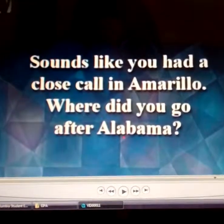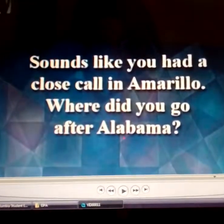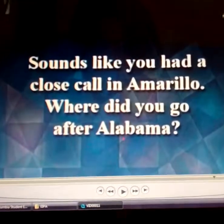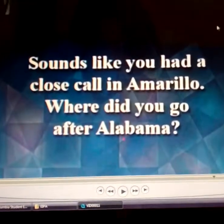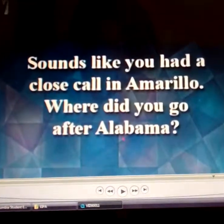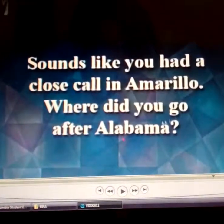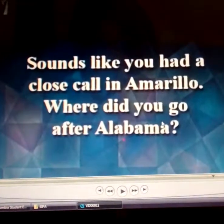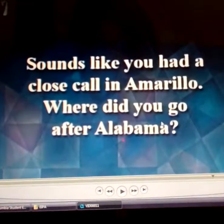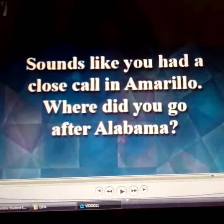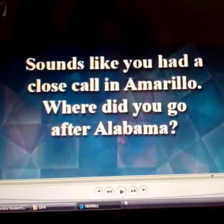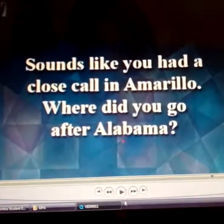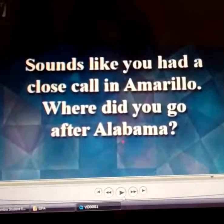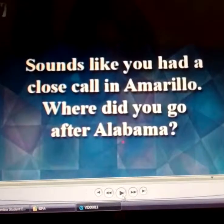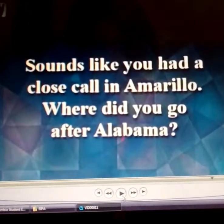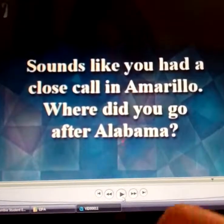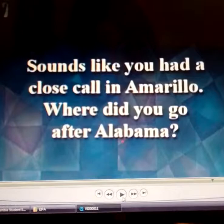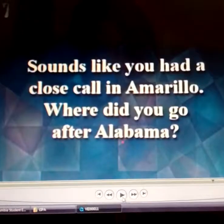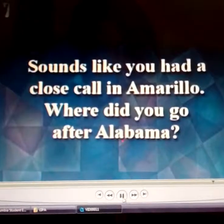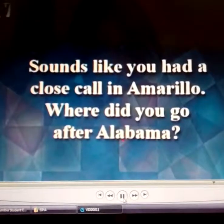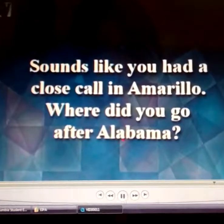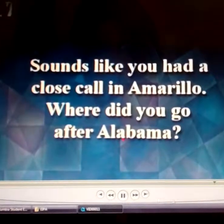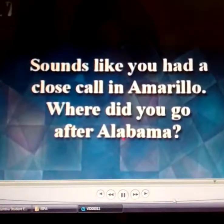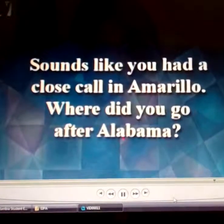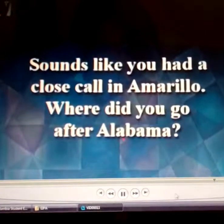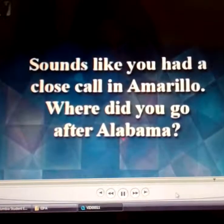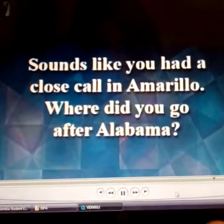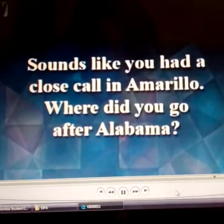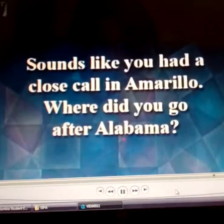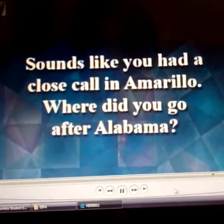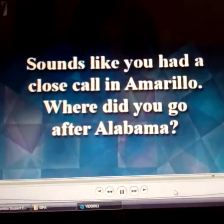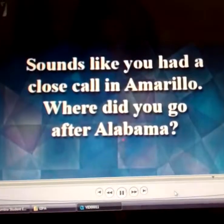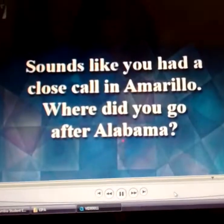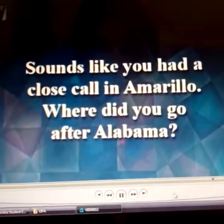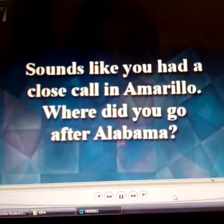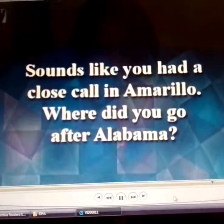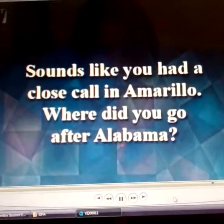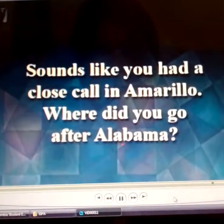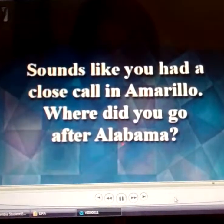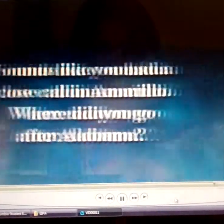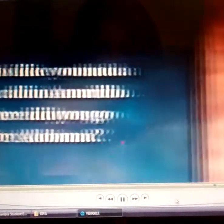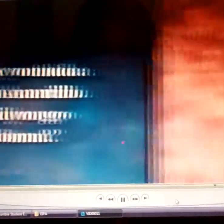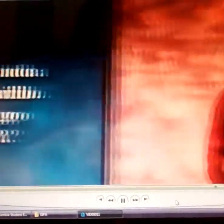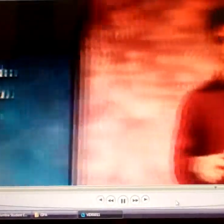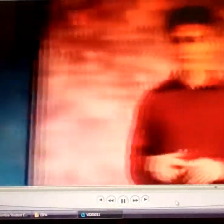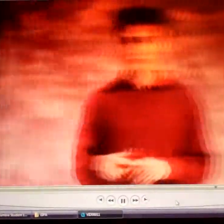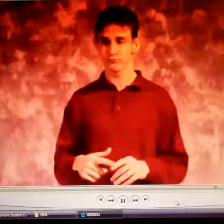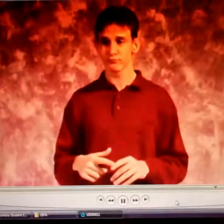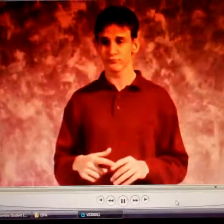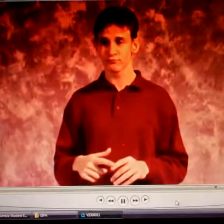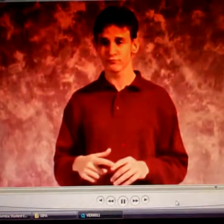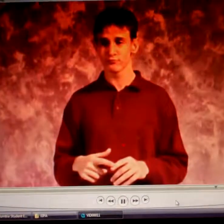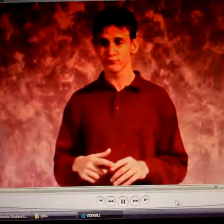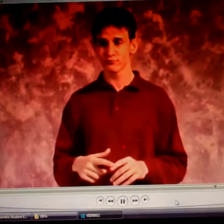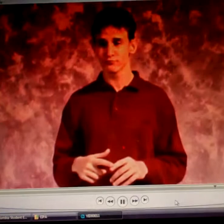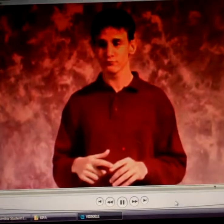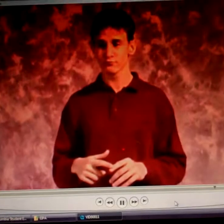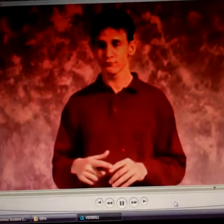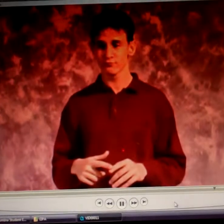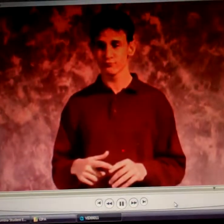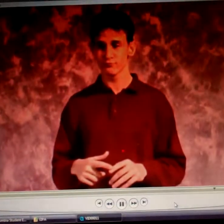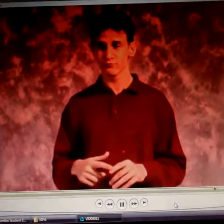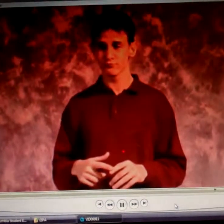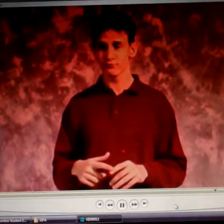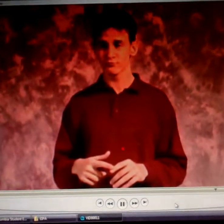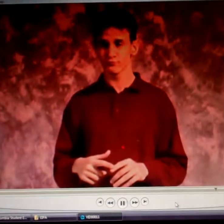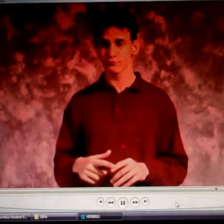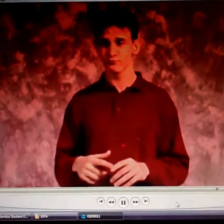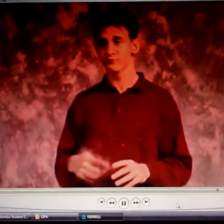quiet.